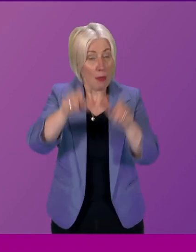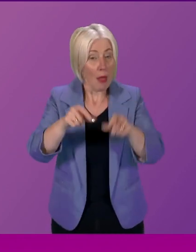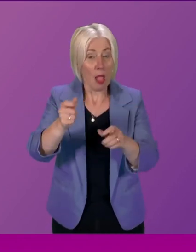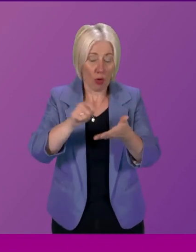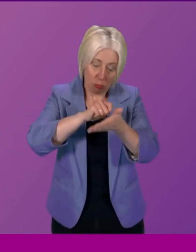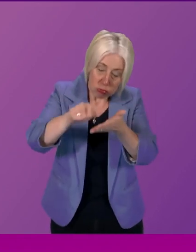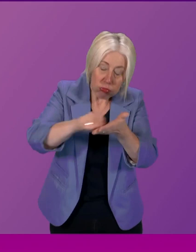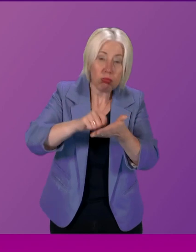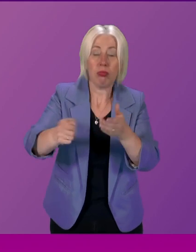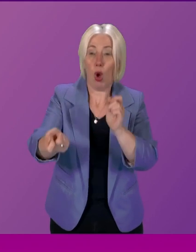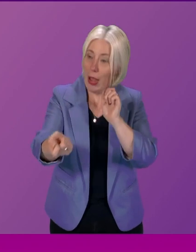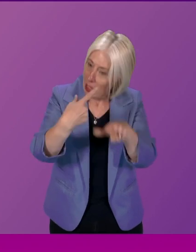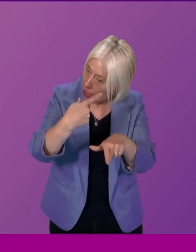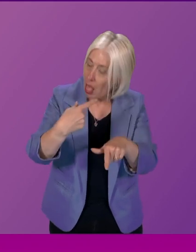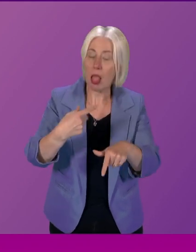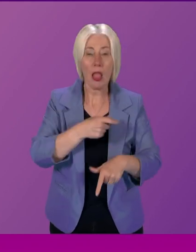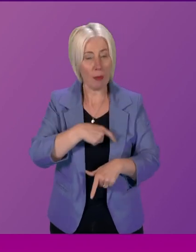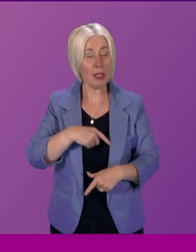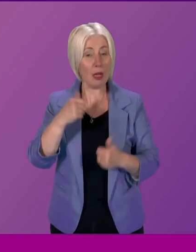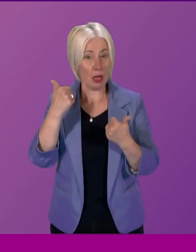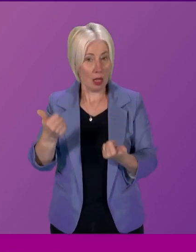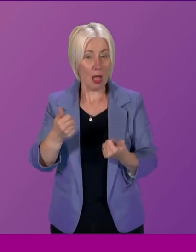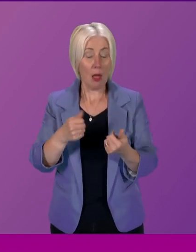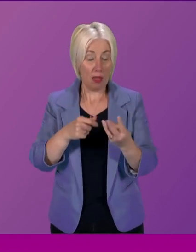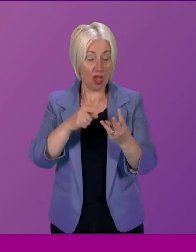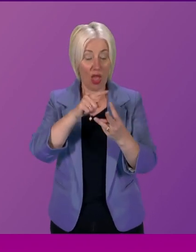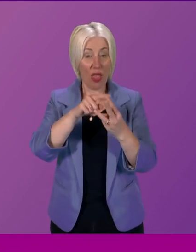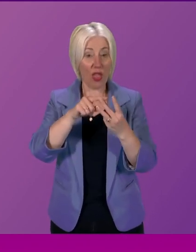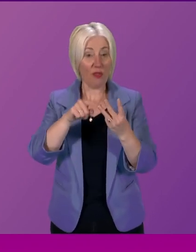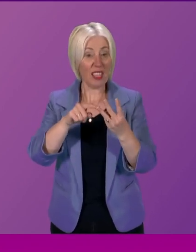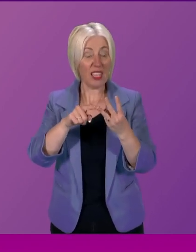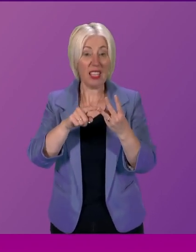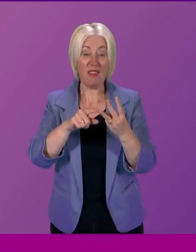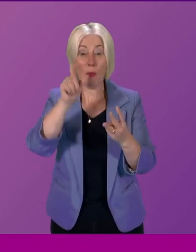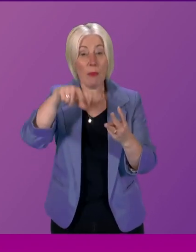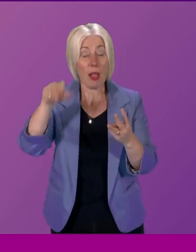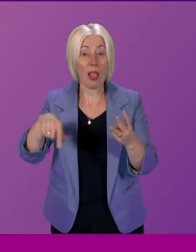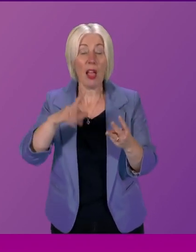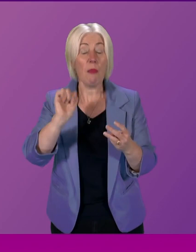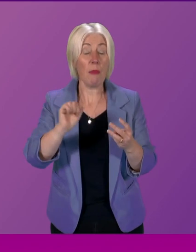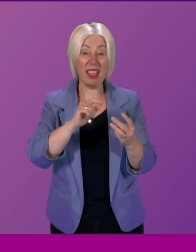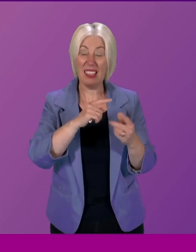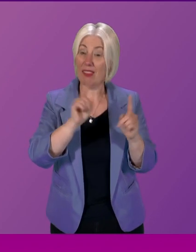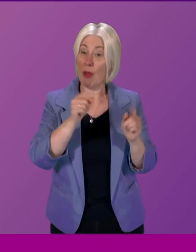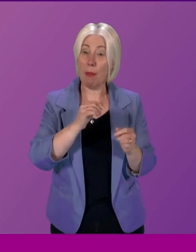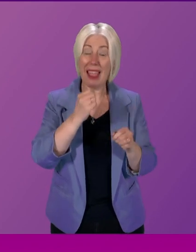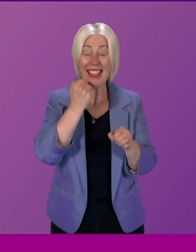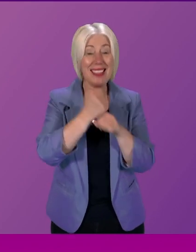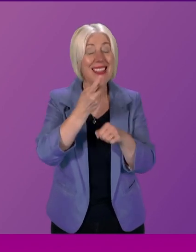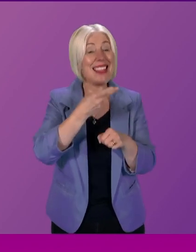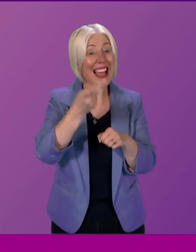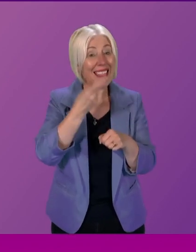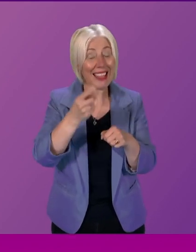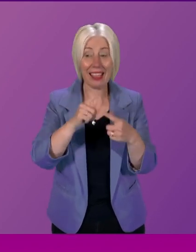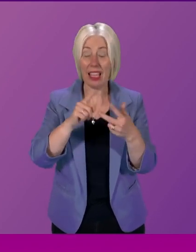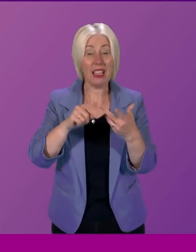committee in the usual way which provided three additional submissions from board negallic the scottish election study team and media